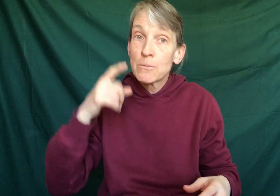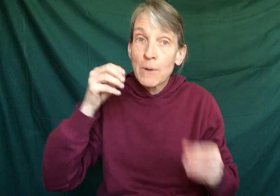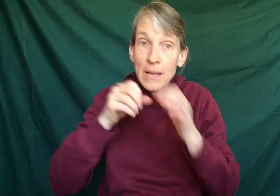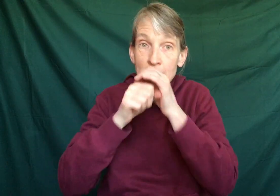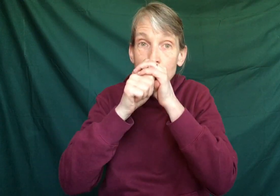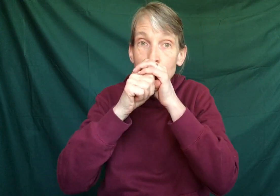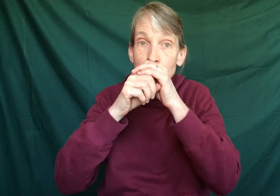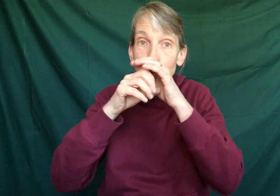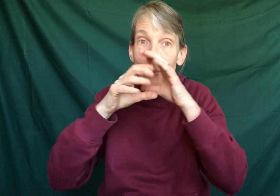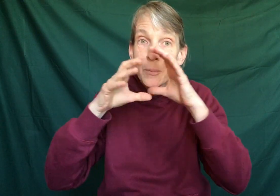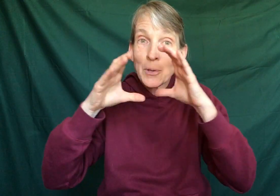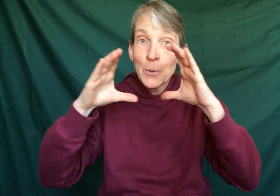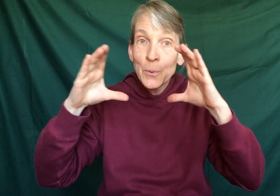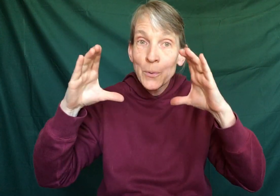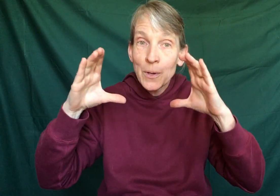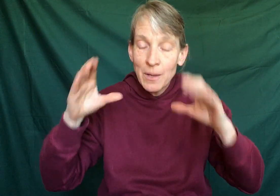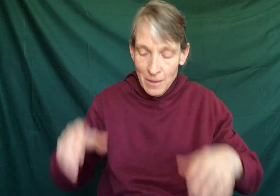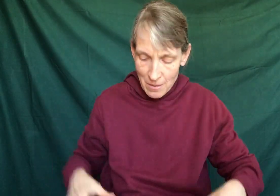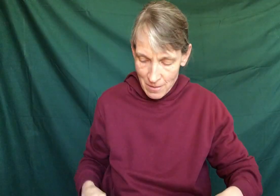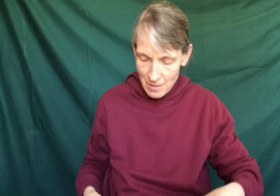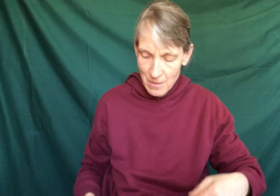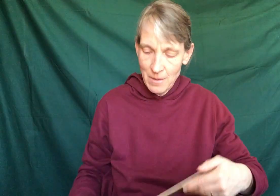red balloon and